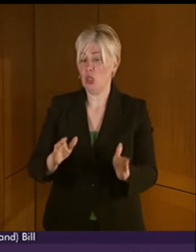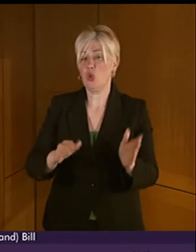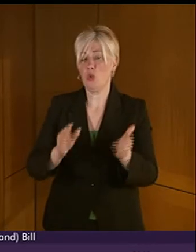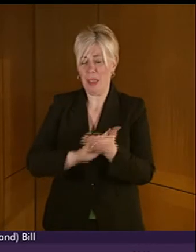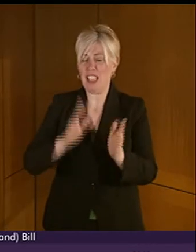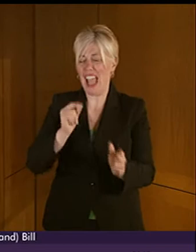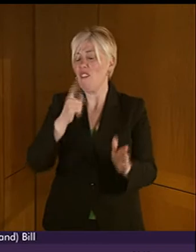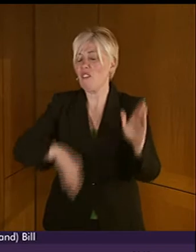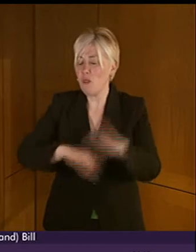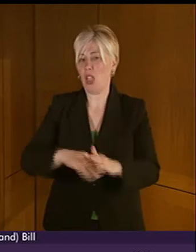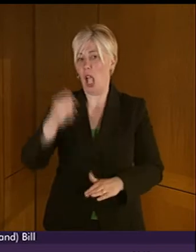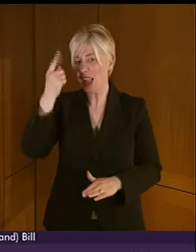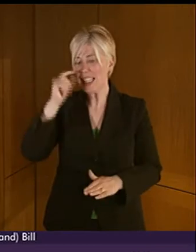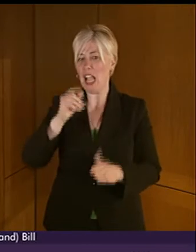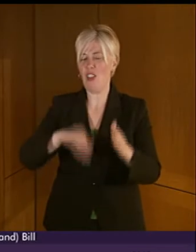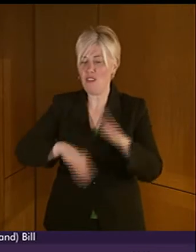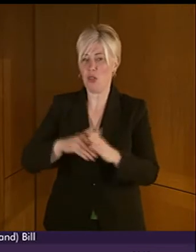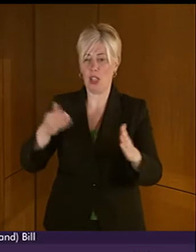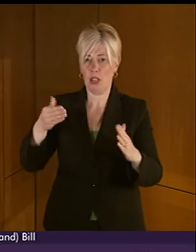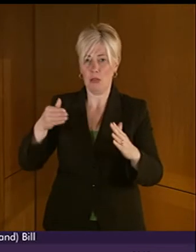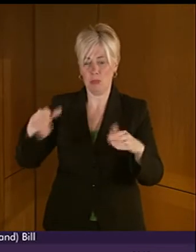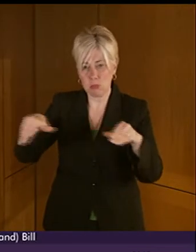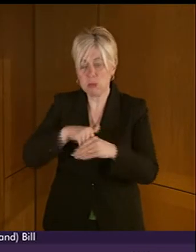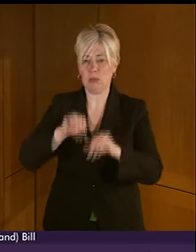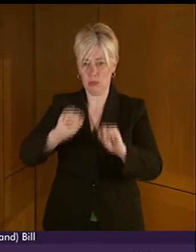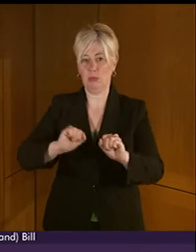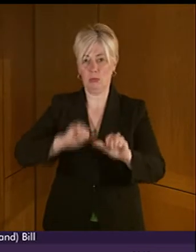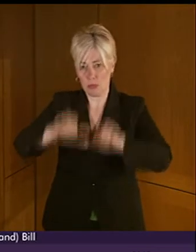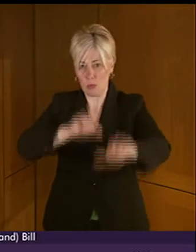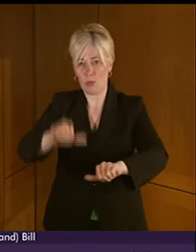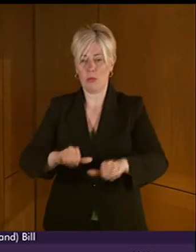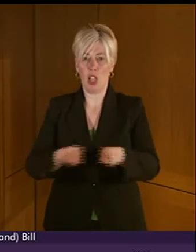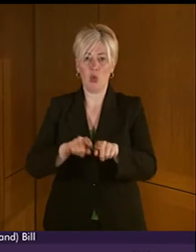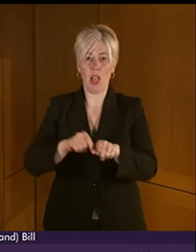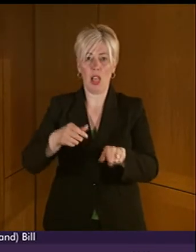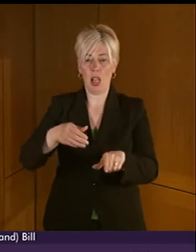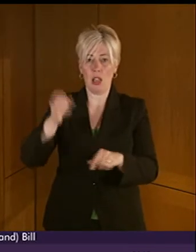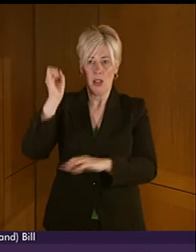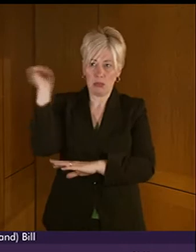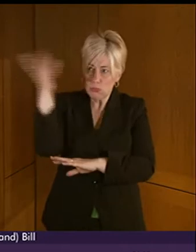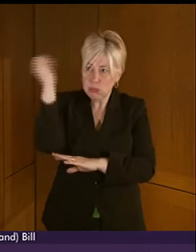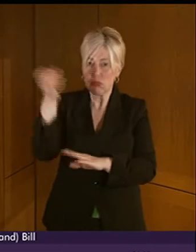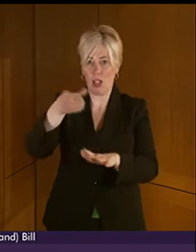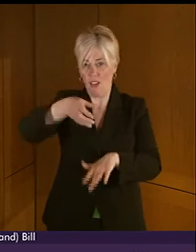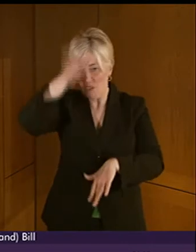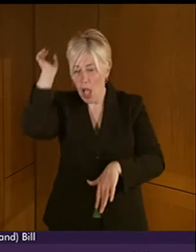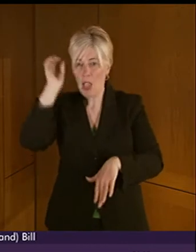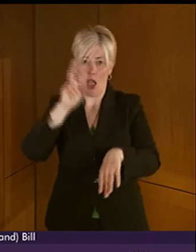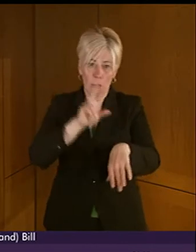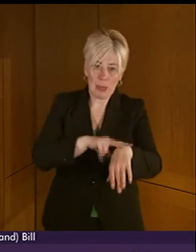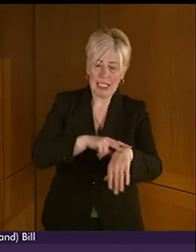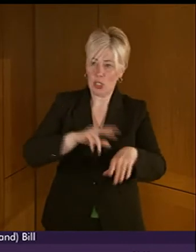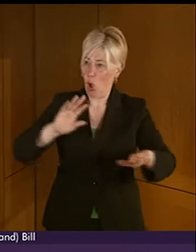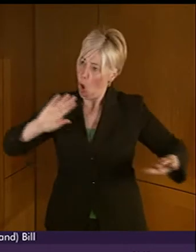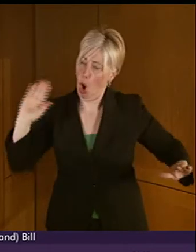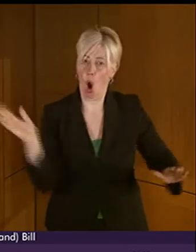services, the Scottish Ambulance Service, Police Scotland, Fire and Rescue, all must be embraced